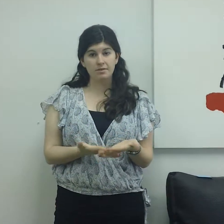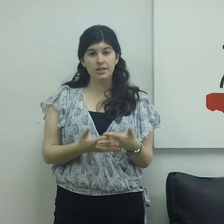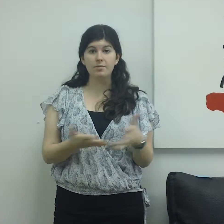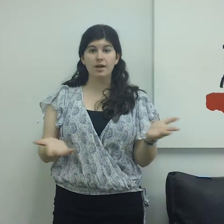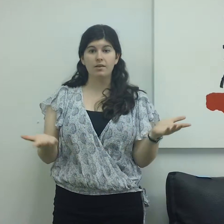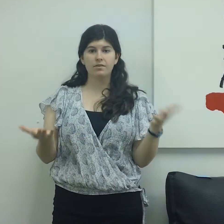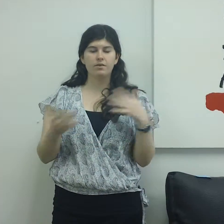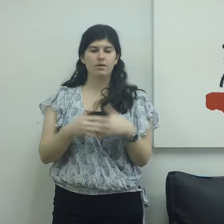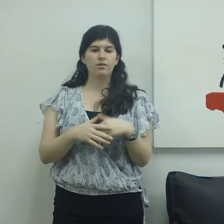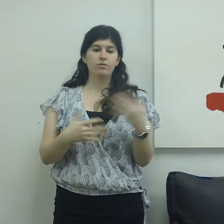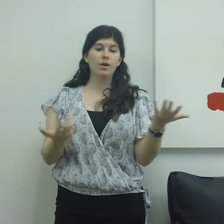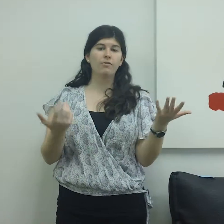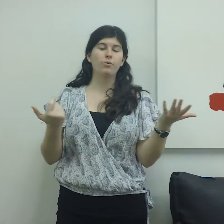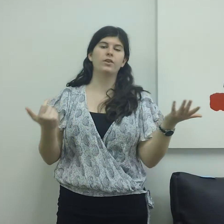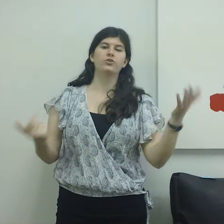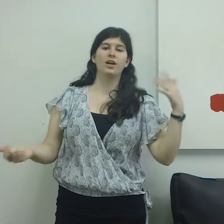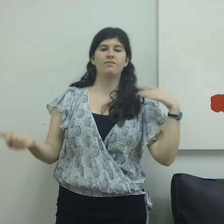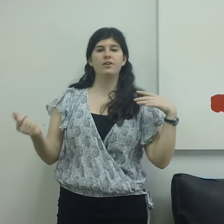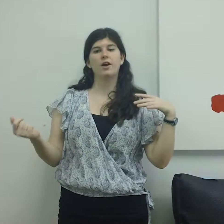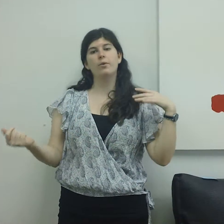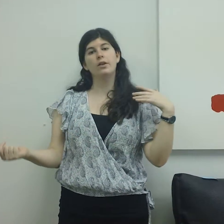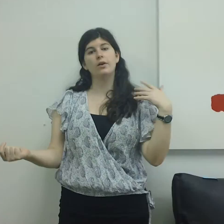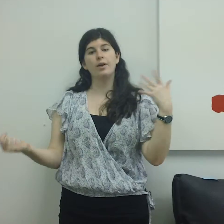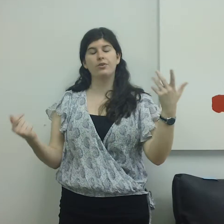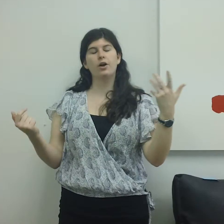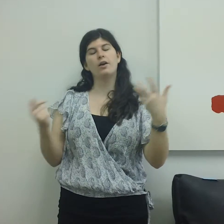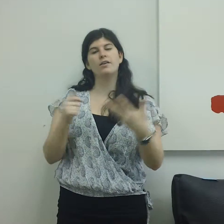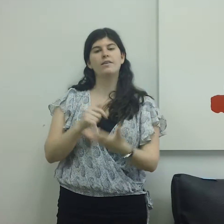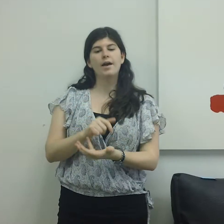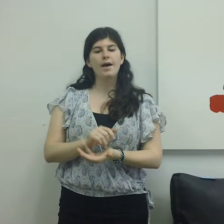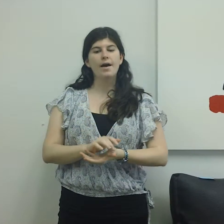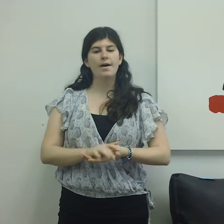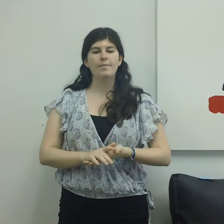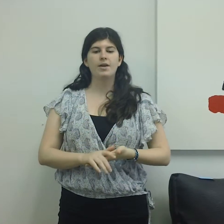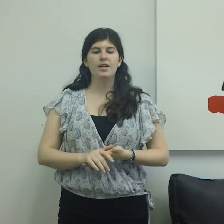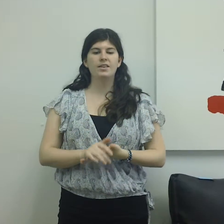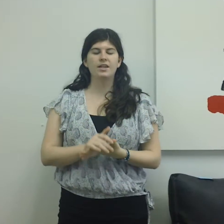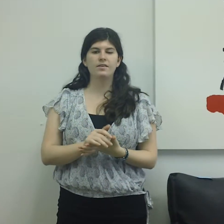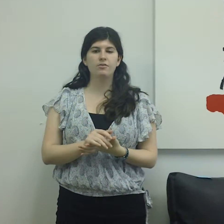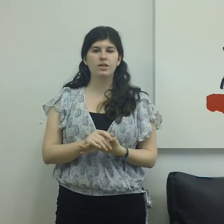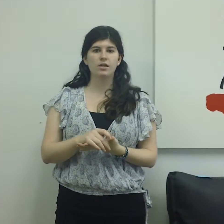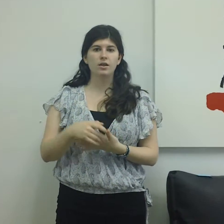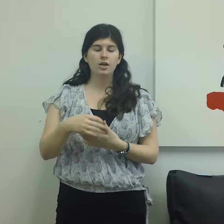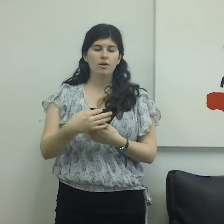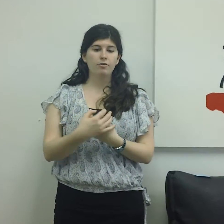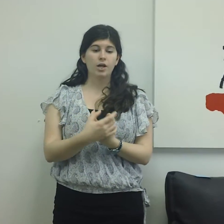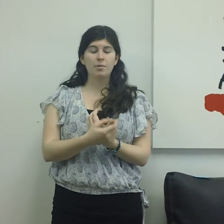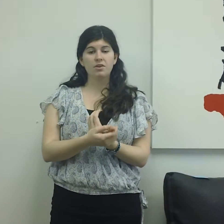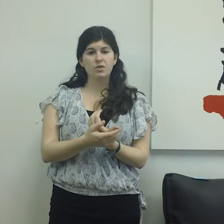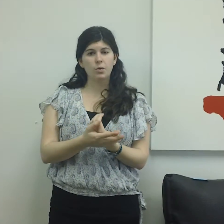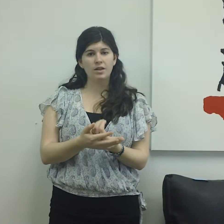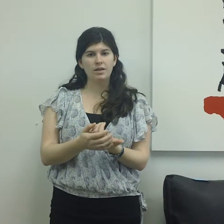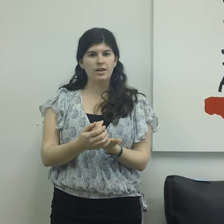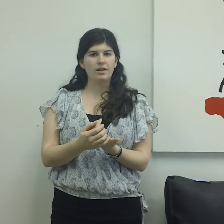emails to their smartphone when they're trying to figure out where their rental car is. And I think it's unique for a couple of reasons. One, that